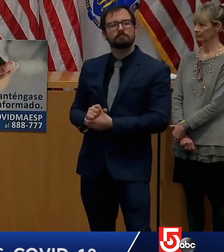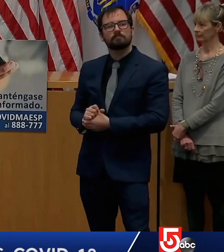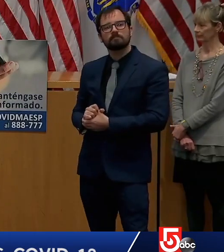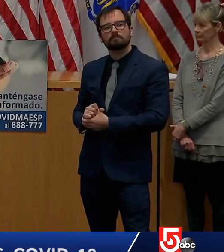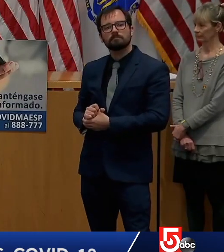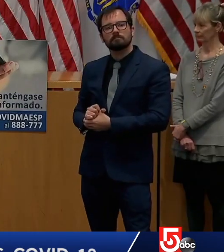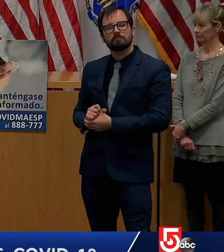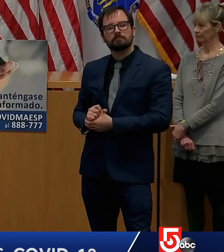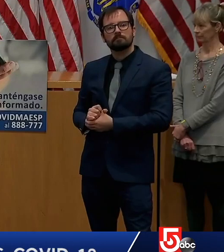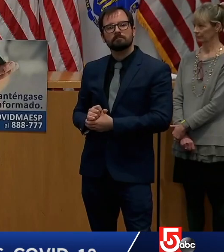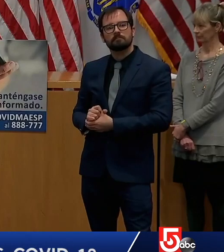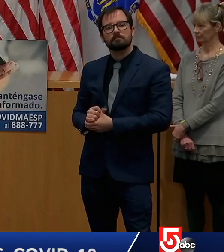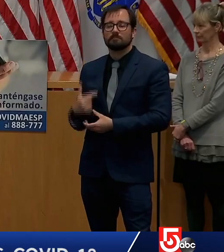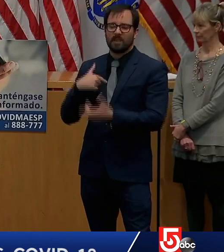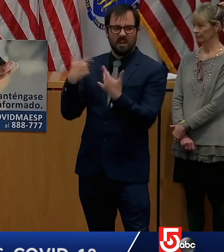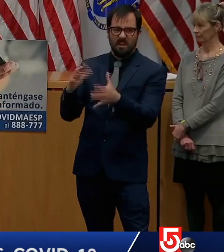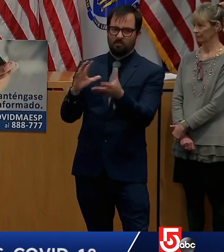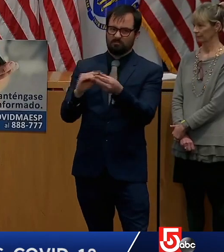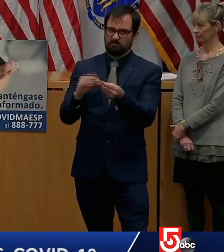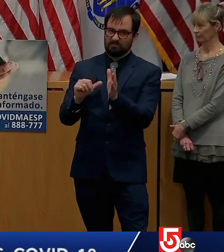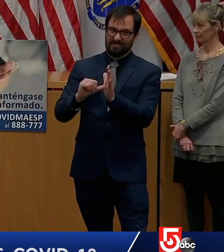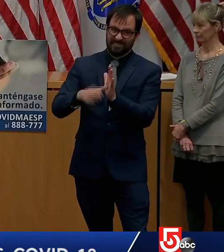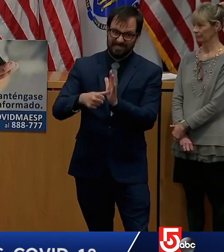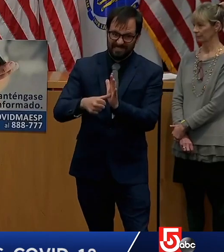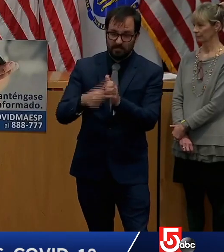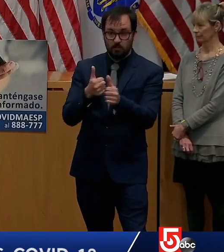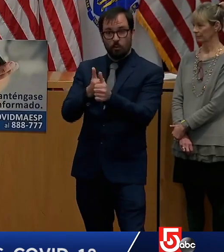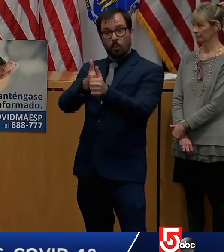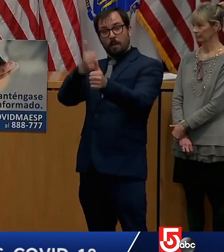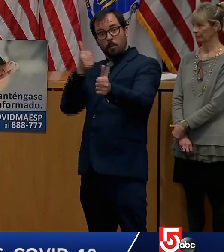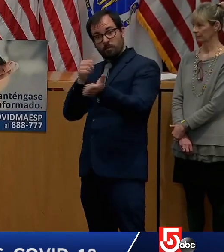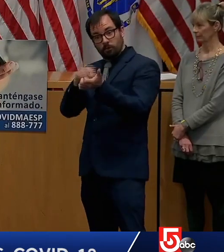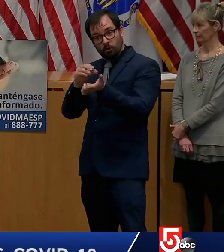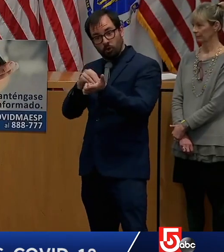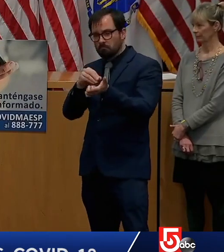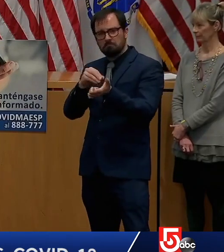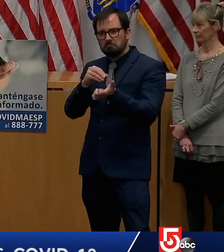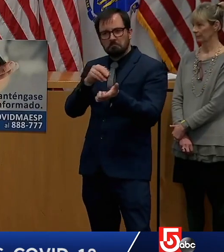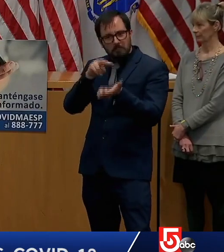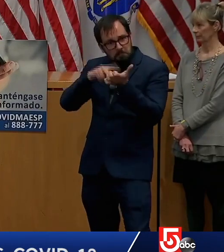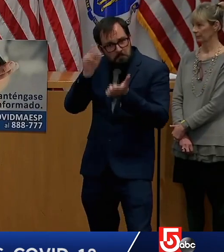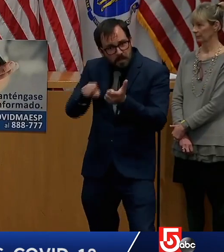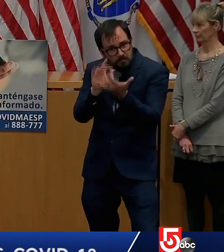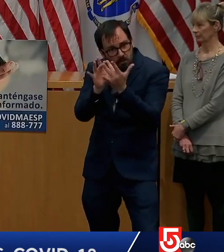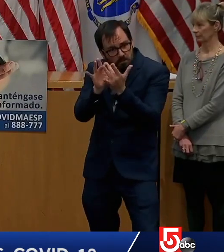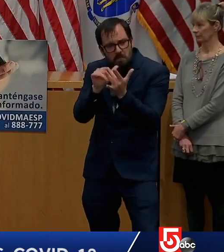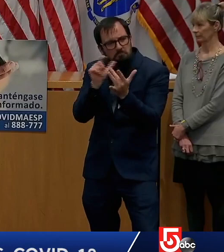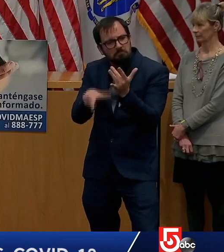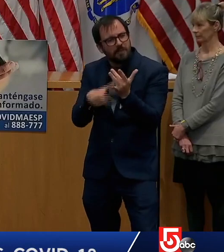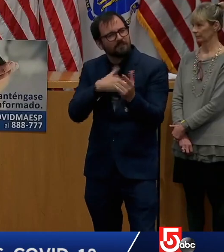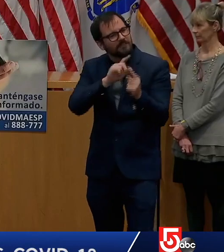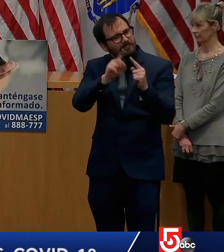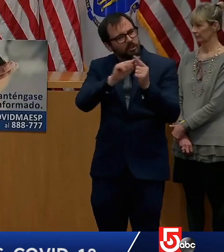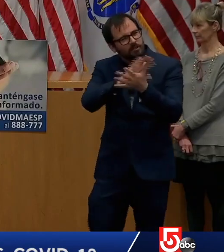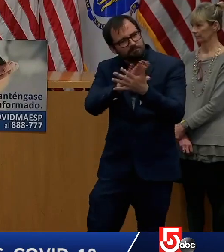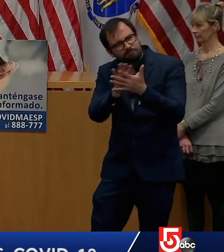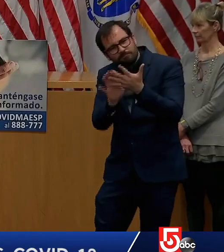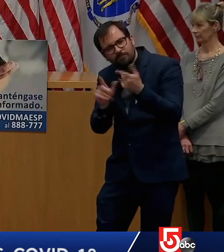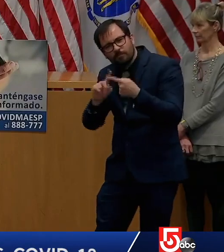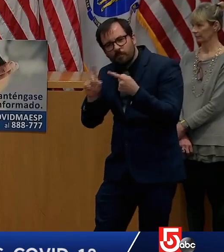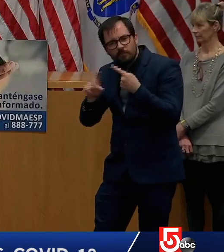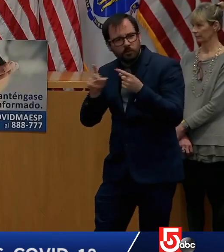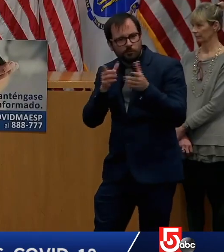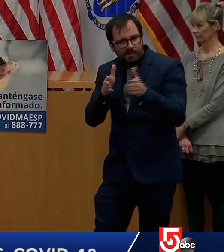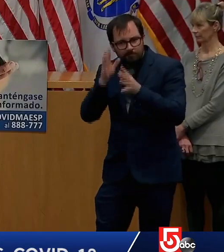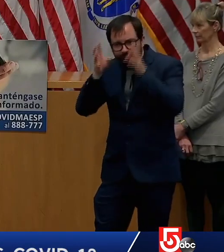synonymous with online learning. We think there's many ways to skin the cat. We've seen project-based learning taking place. We've seen work packets. We've